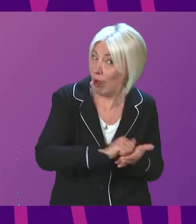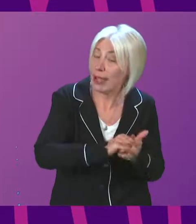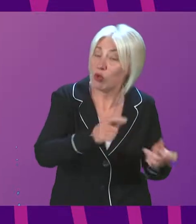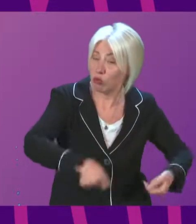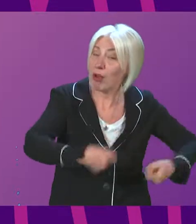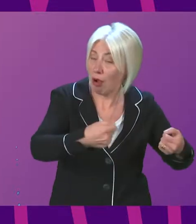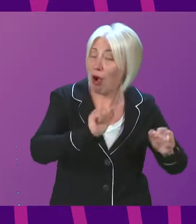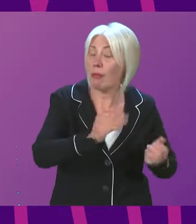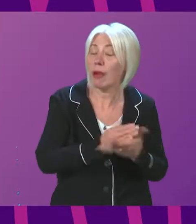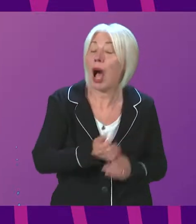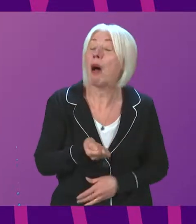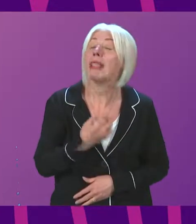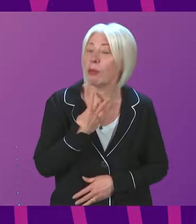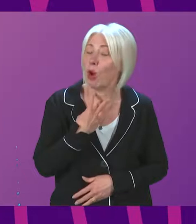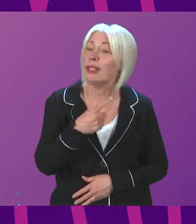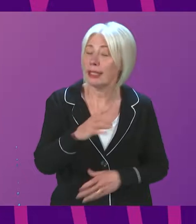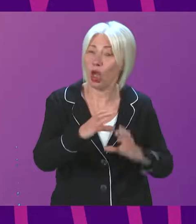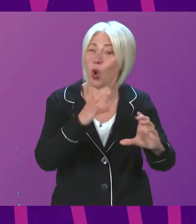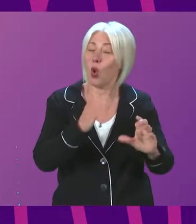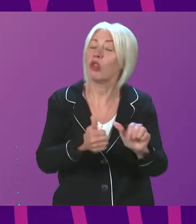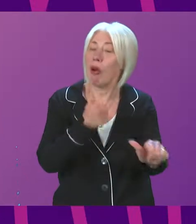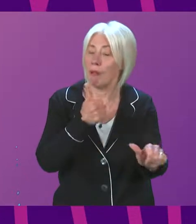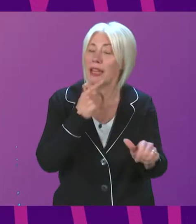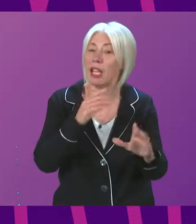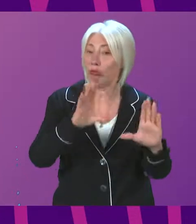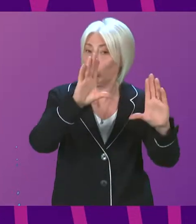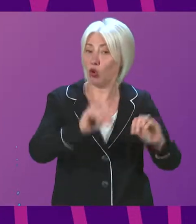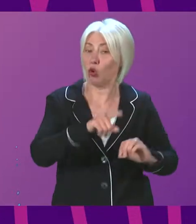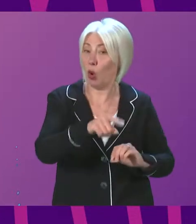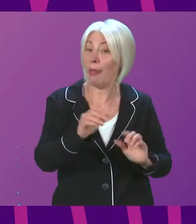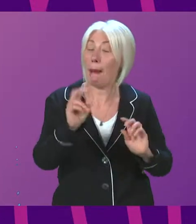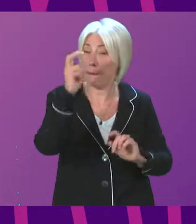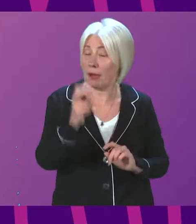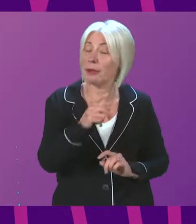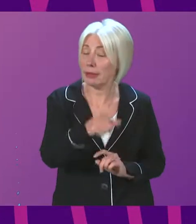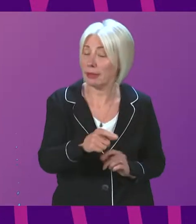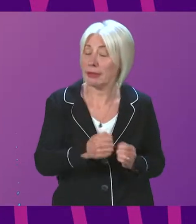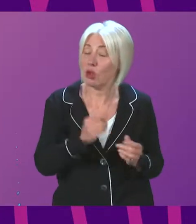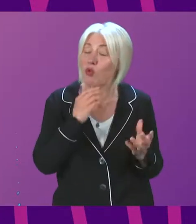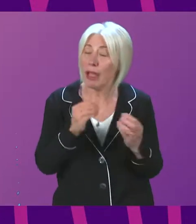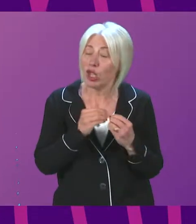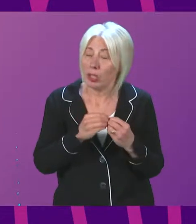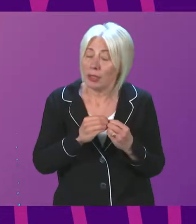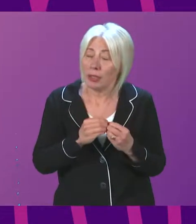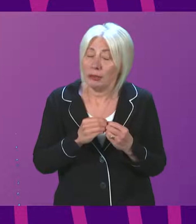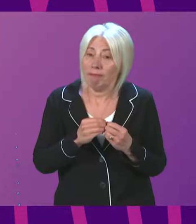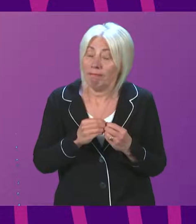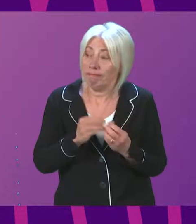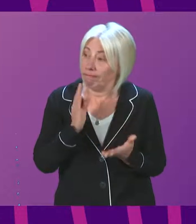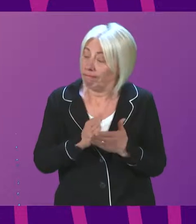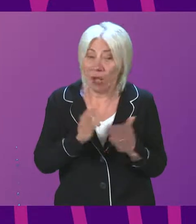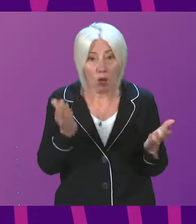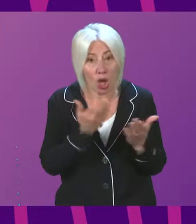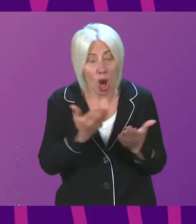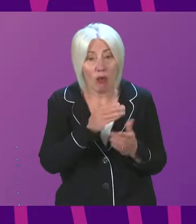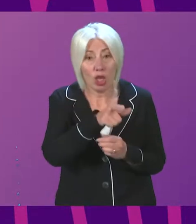disappointed to hear that Stagecoach is withdrawing the services that Kenny Gibson has just talked about, and I would certainly encourage